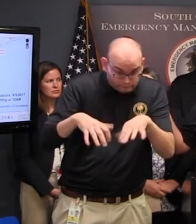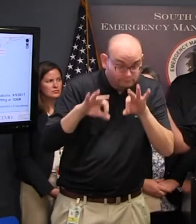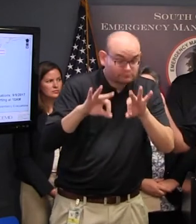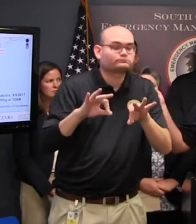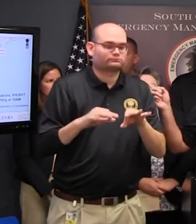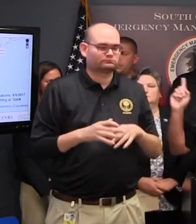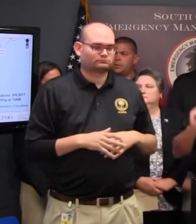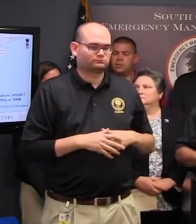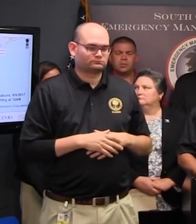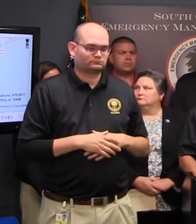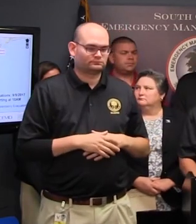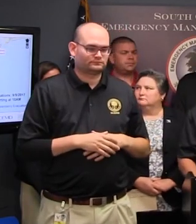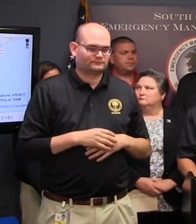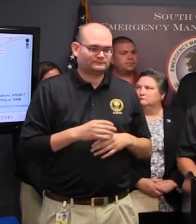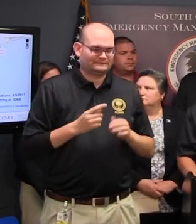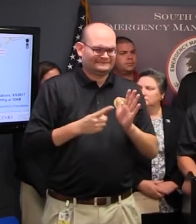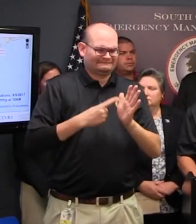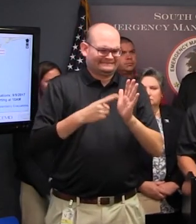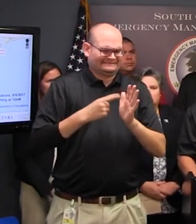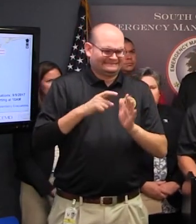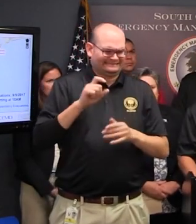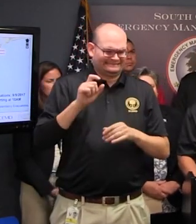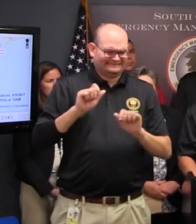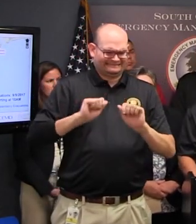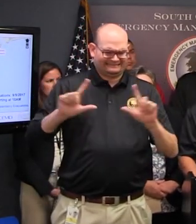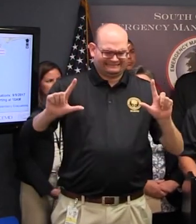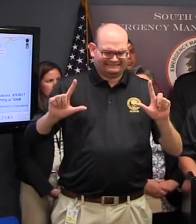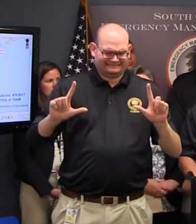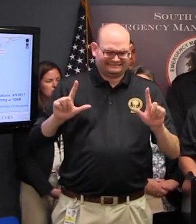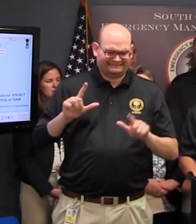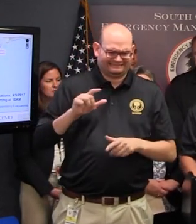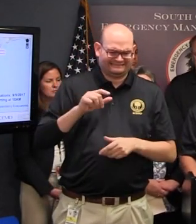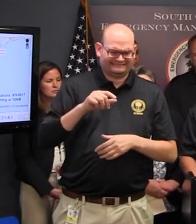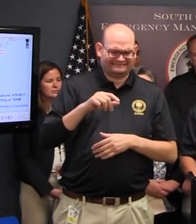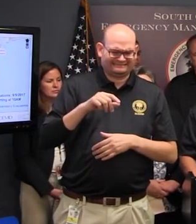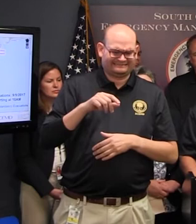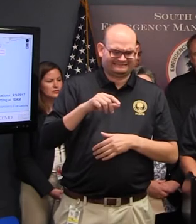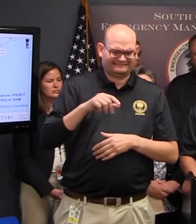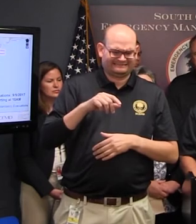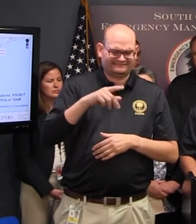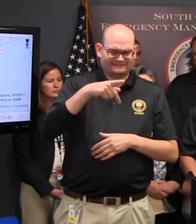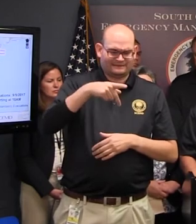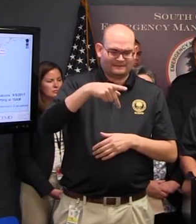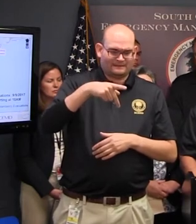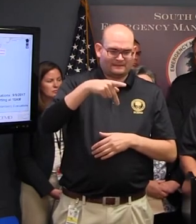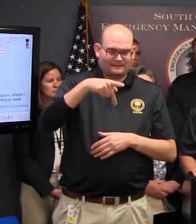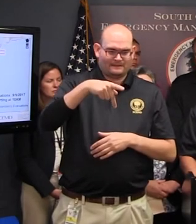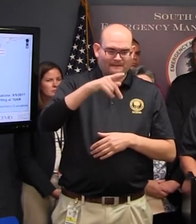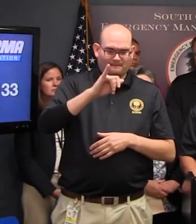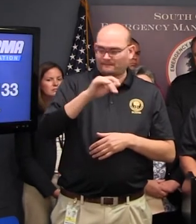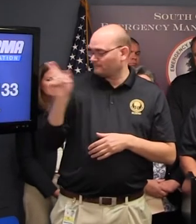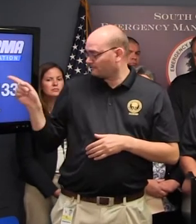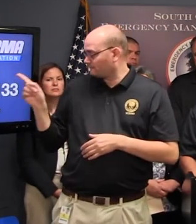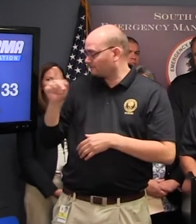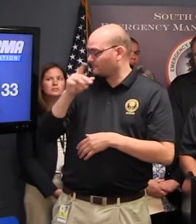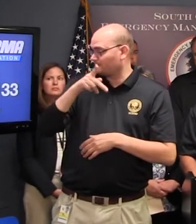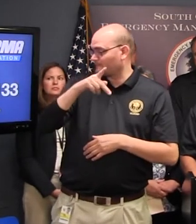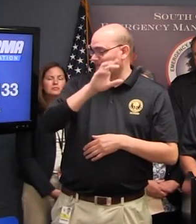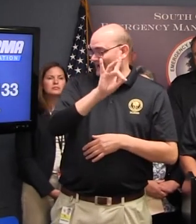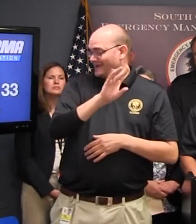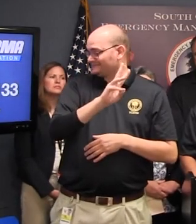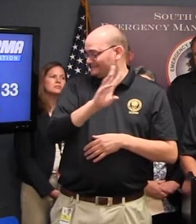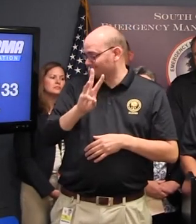and sometimes it's up here the PIPs number and that's our emergency hotline 1-866-246